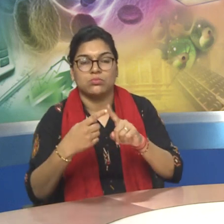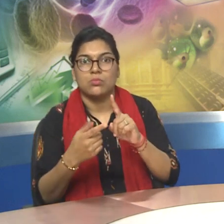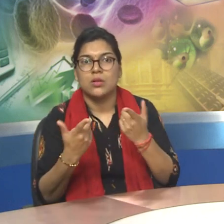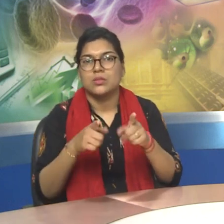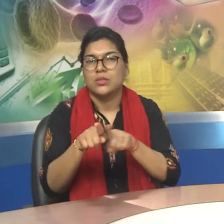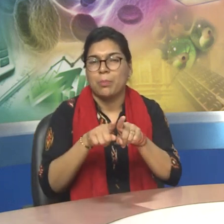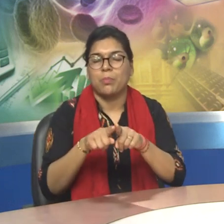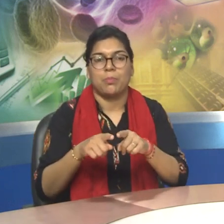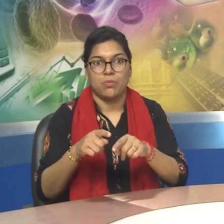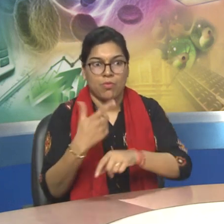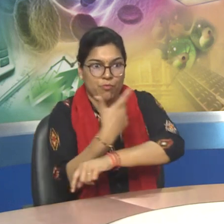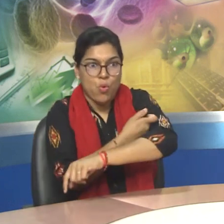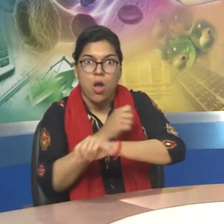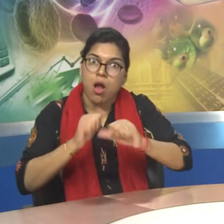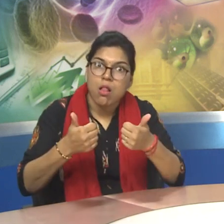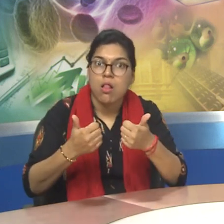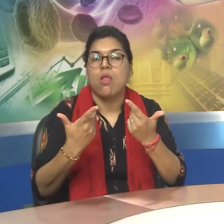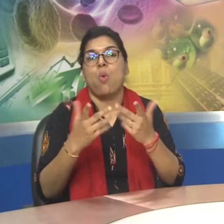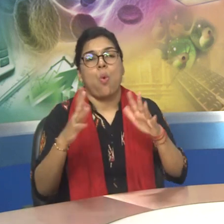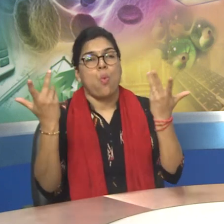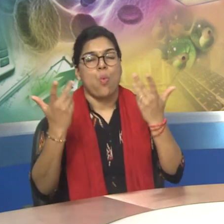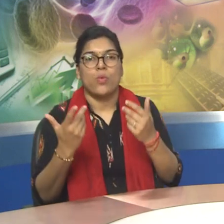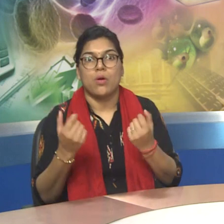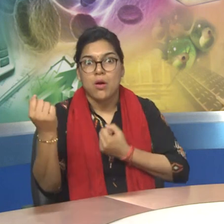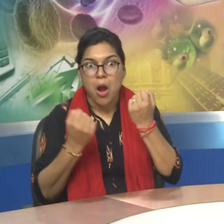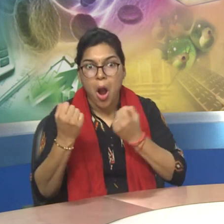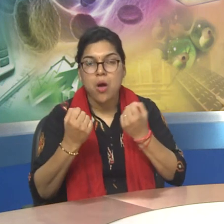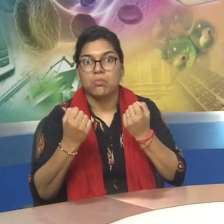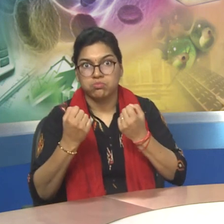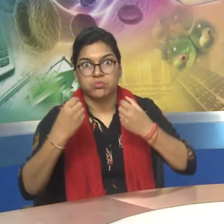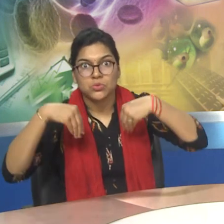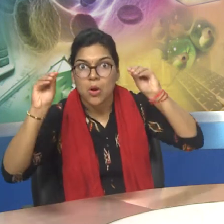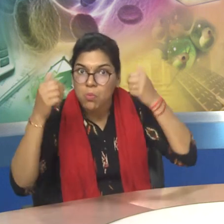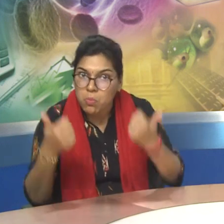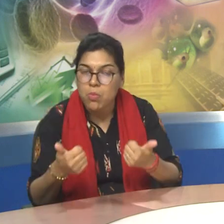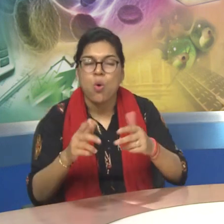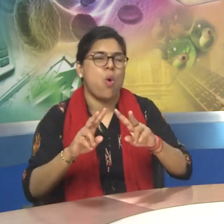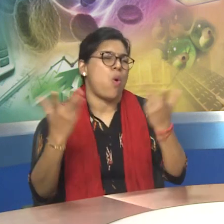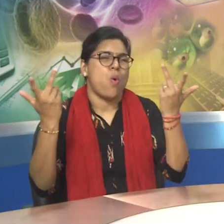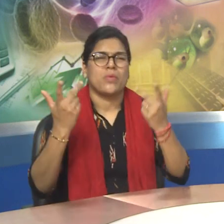focused on their trade.